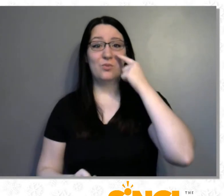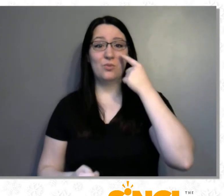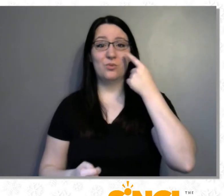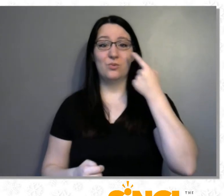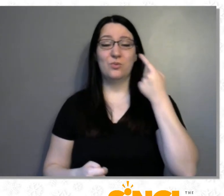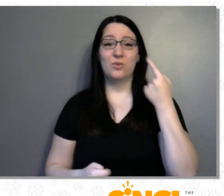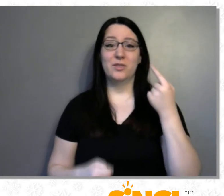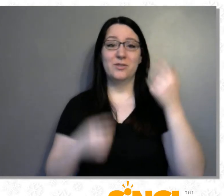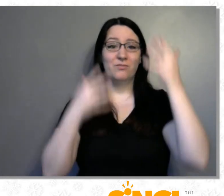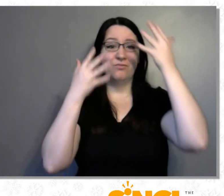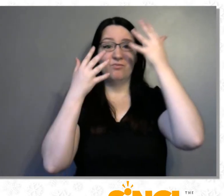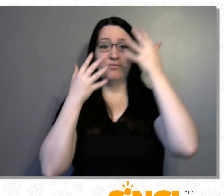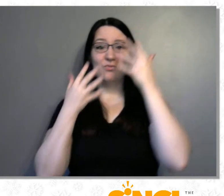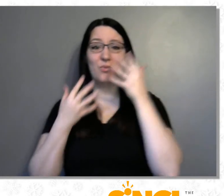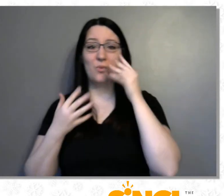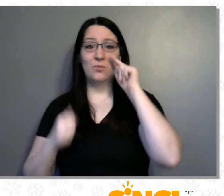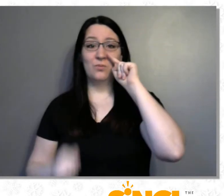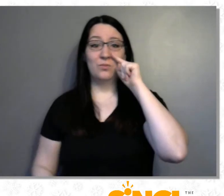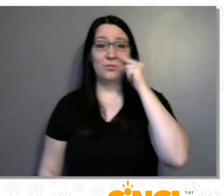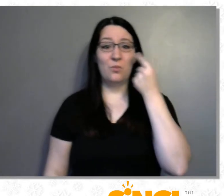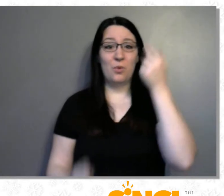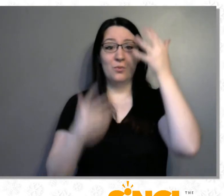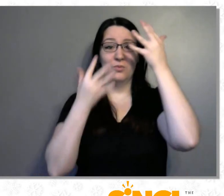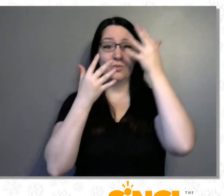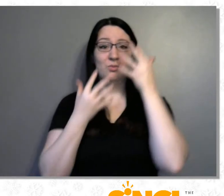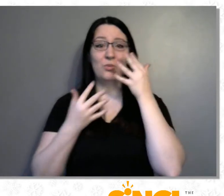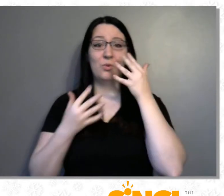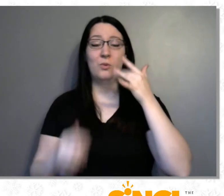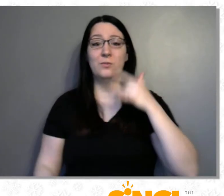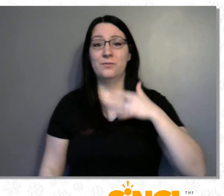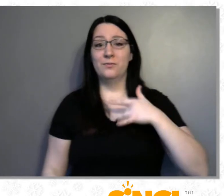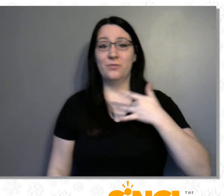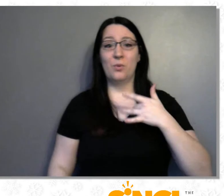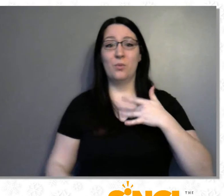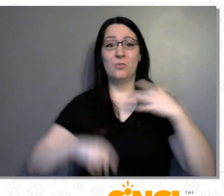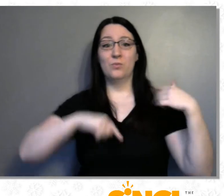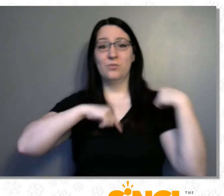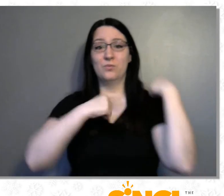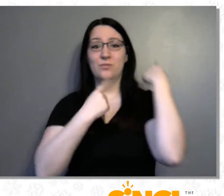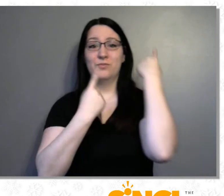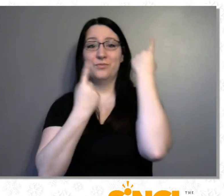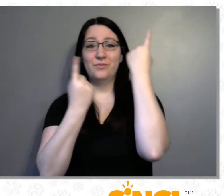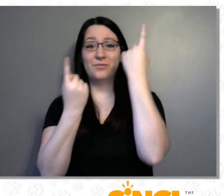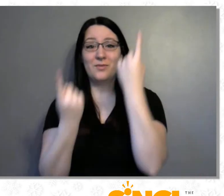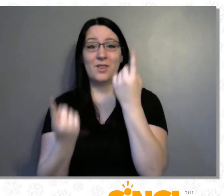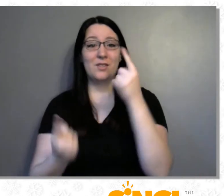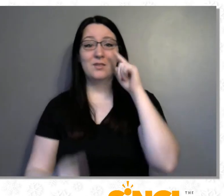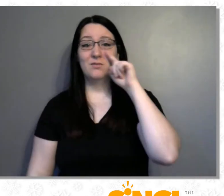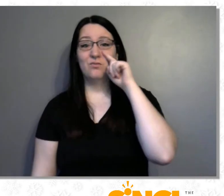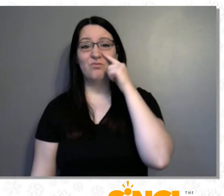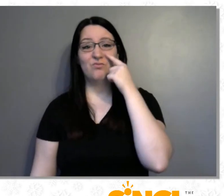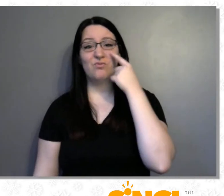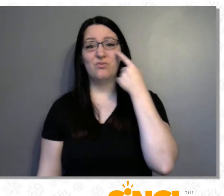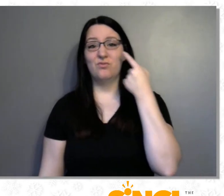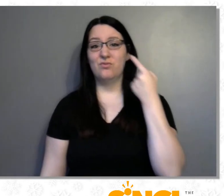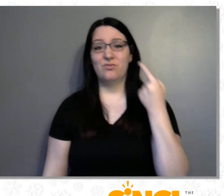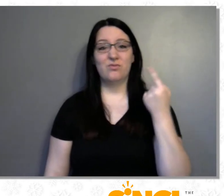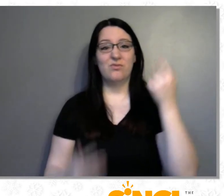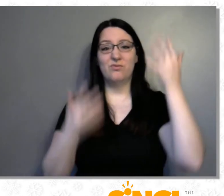boredom and woe, boredom and woe. Oh, tidings of boredom